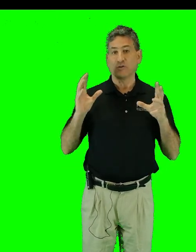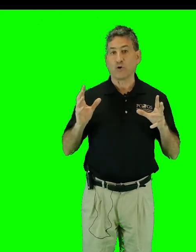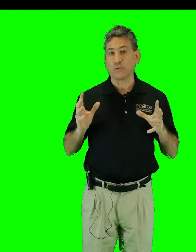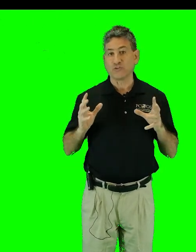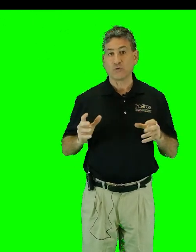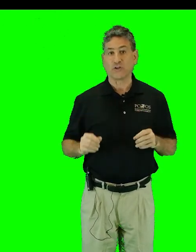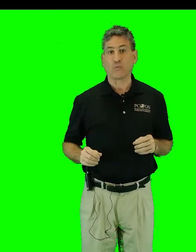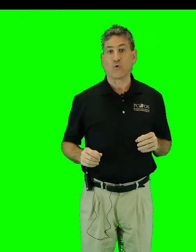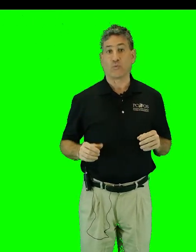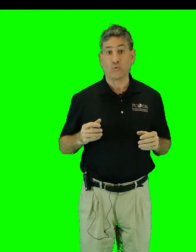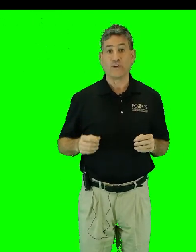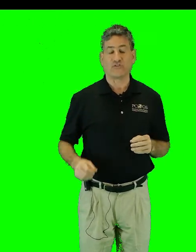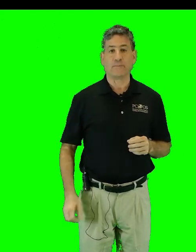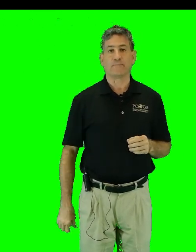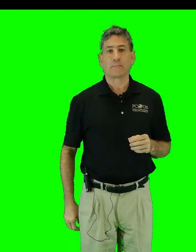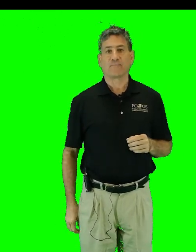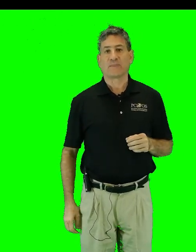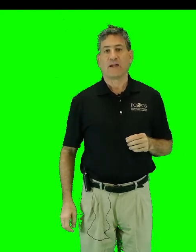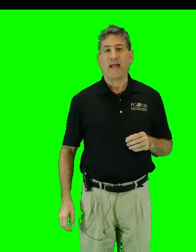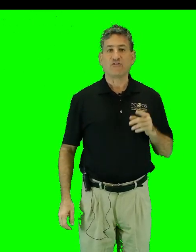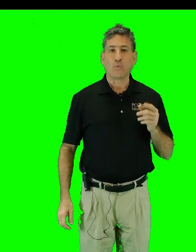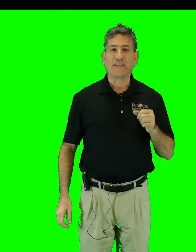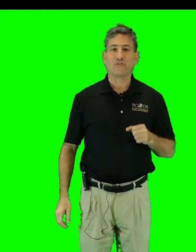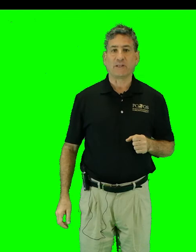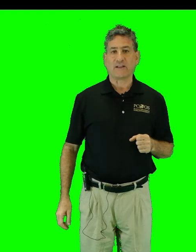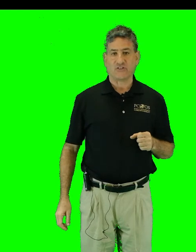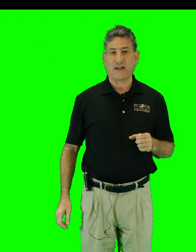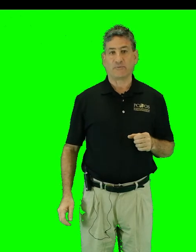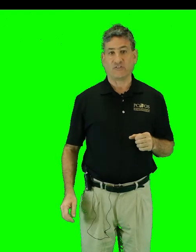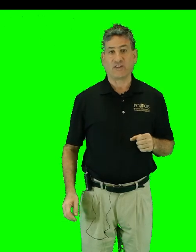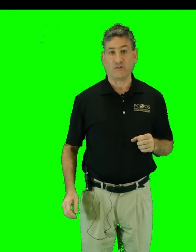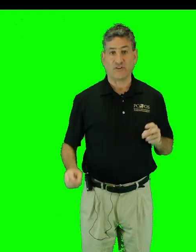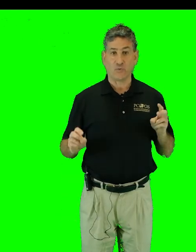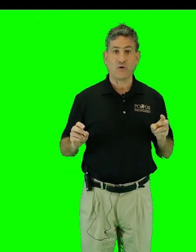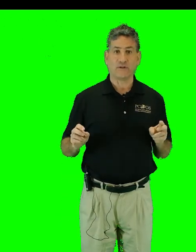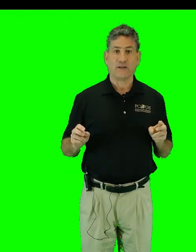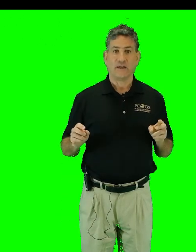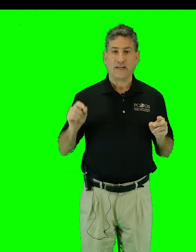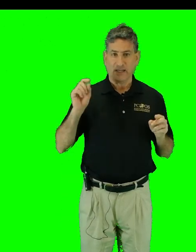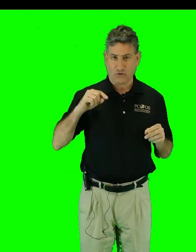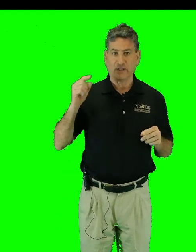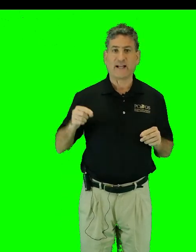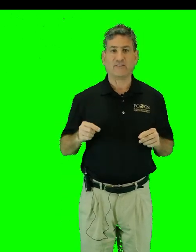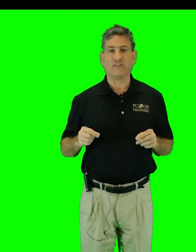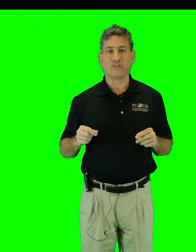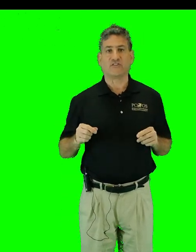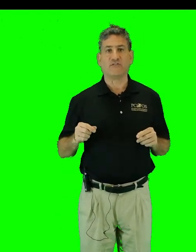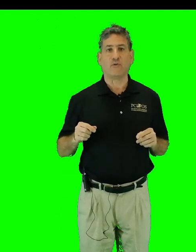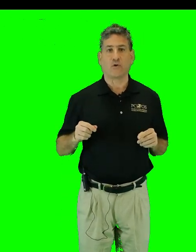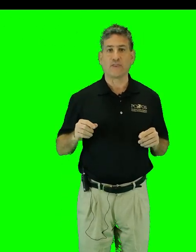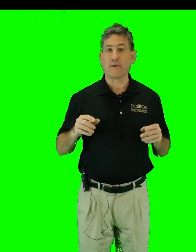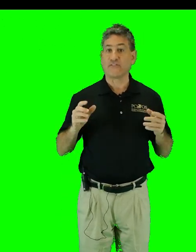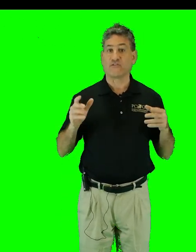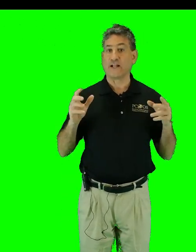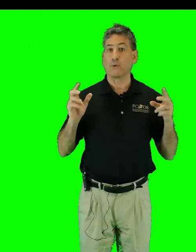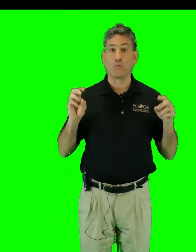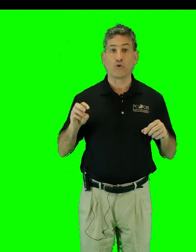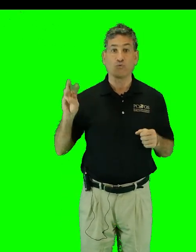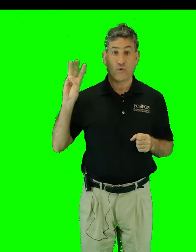global nuclear war will reach them. As Wickie's plot synopsis tells it, quote, In early 1964, in the months following World War